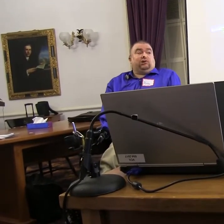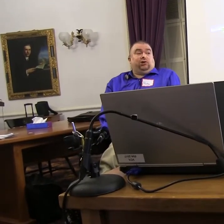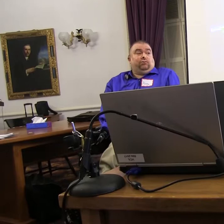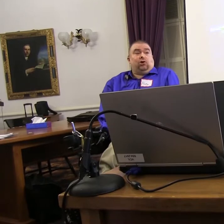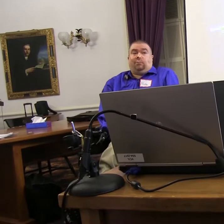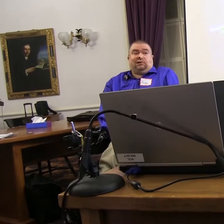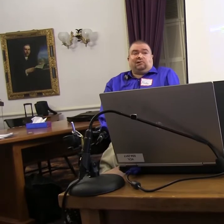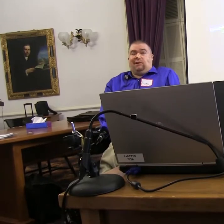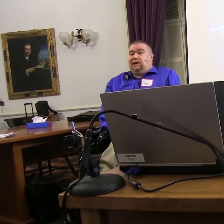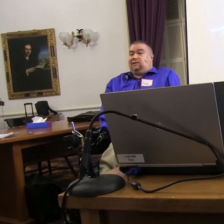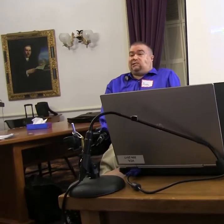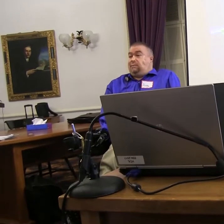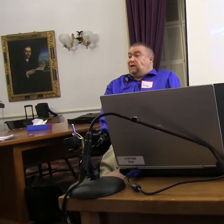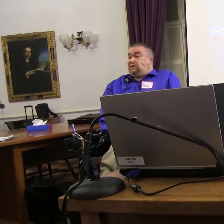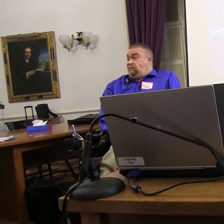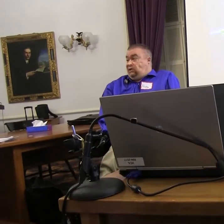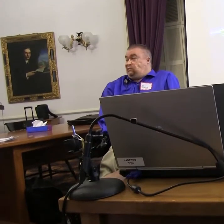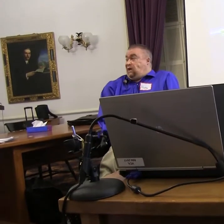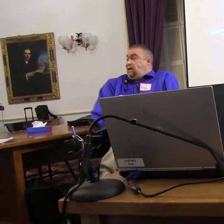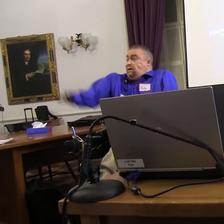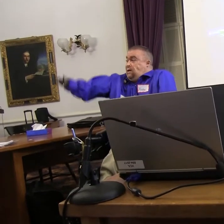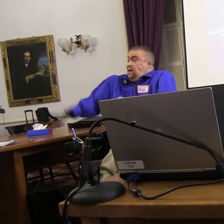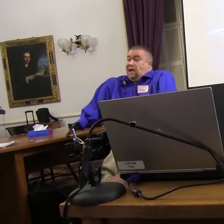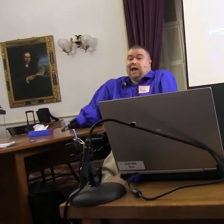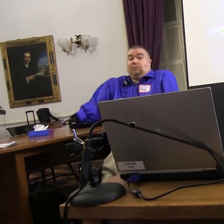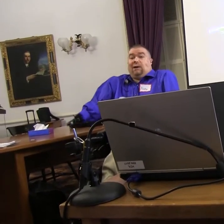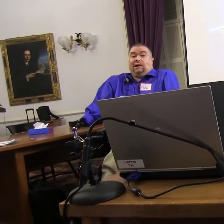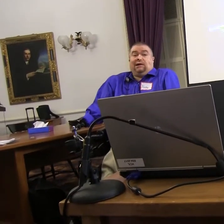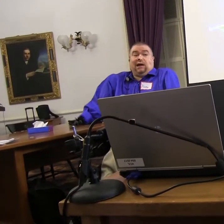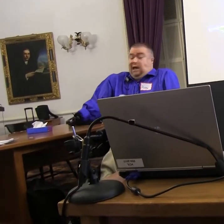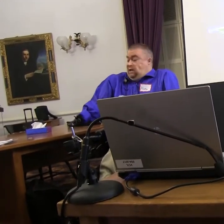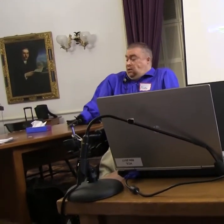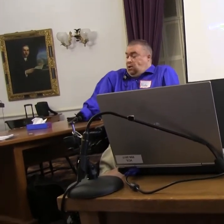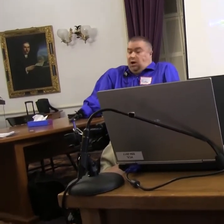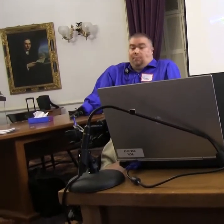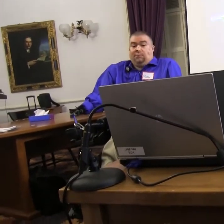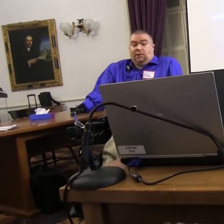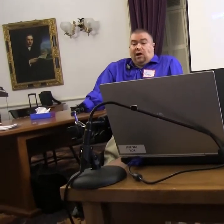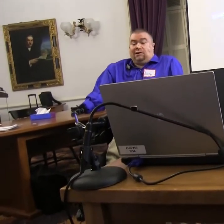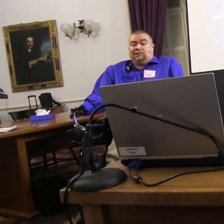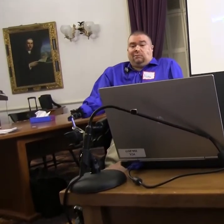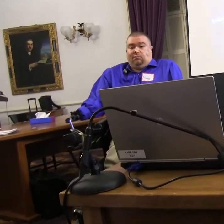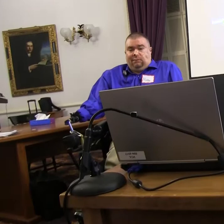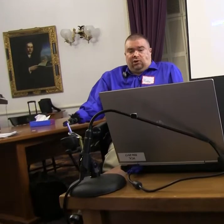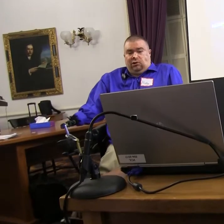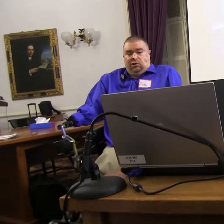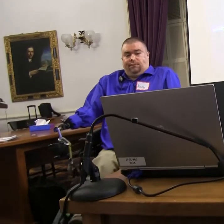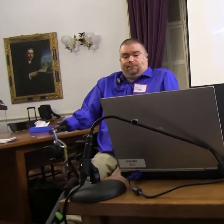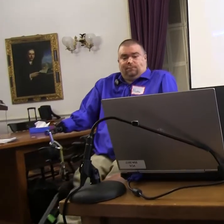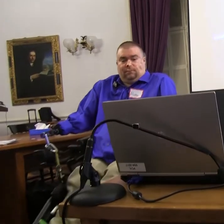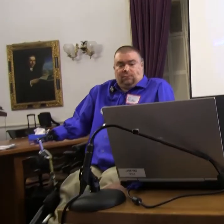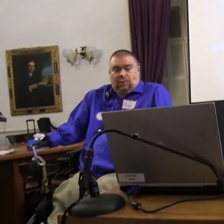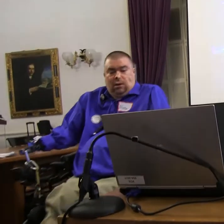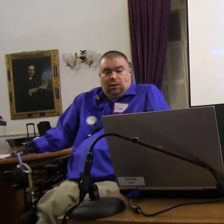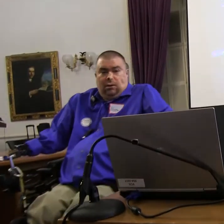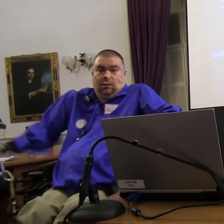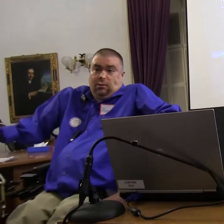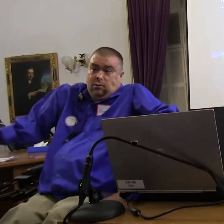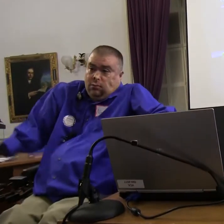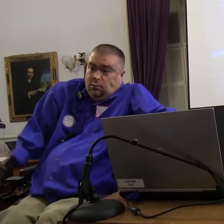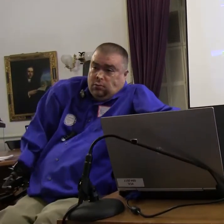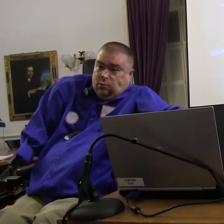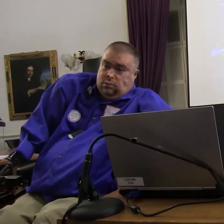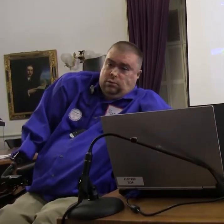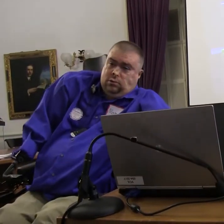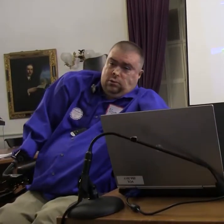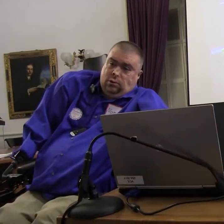everybody else can do. You are participating in the same activities that able-bodied and non-disabled people can do. When you come out